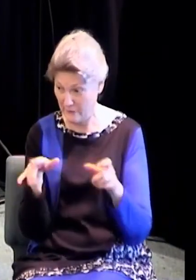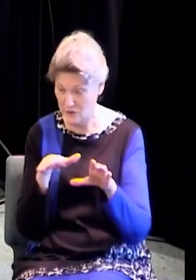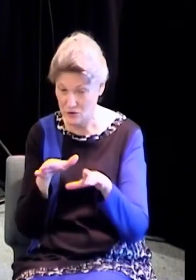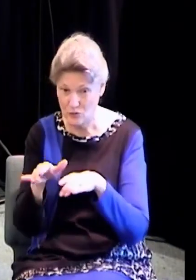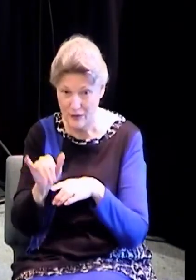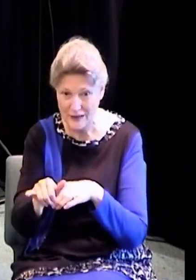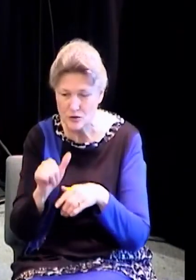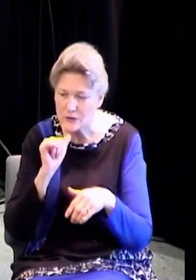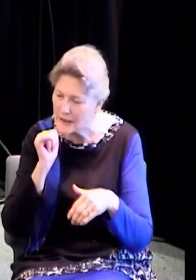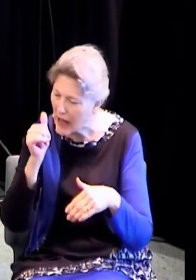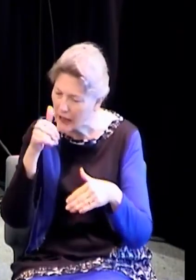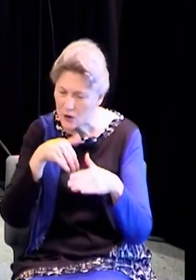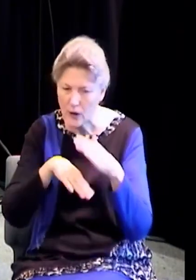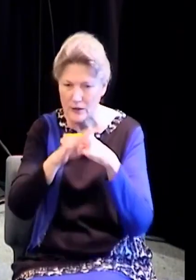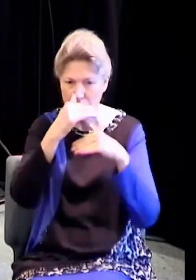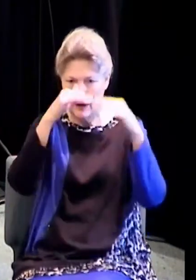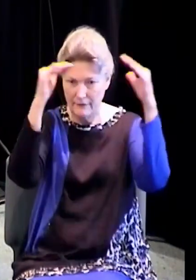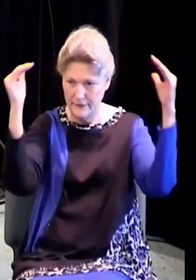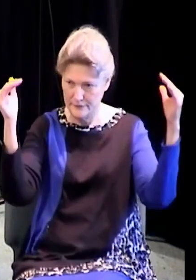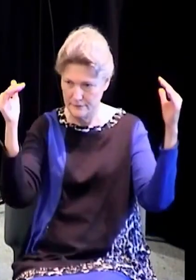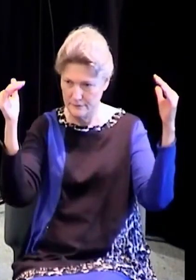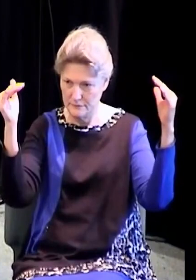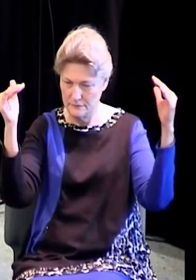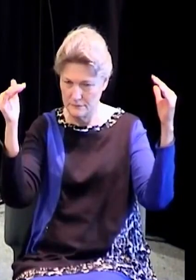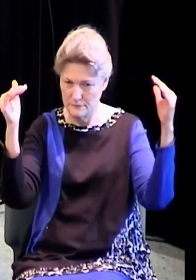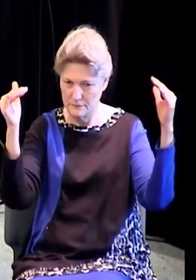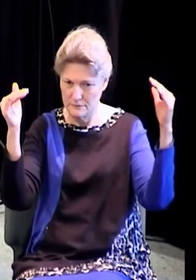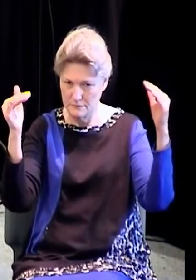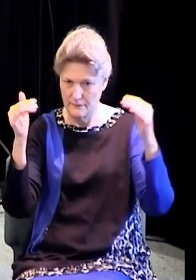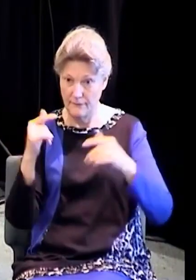shall not inherit the kingdom of God. God, everyone say, I'm getting changed.